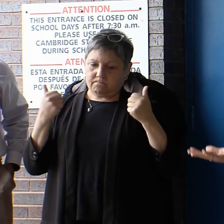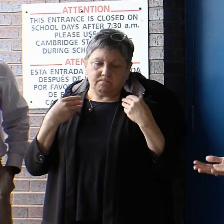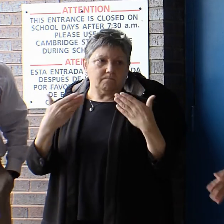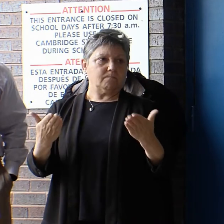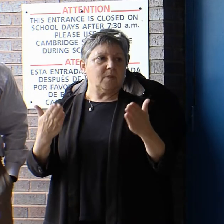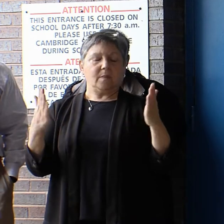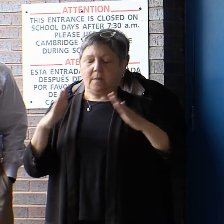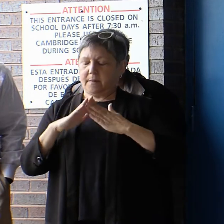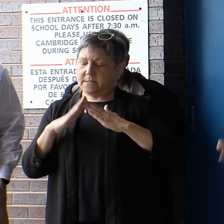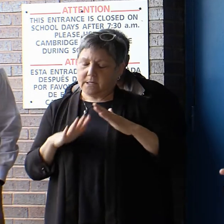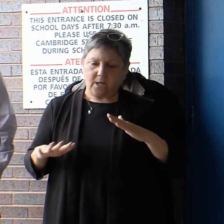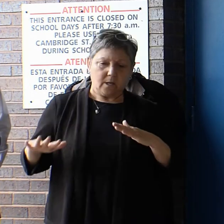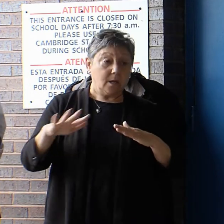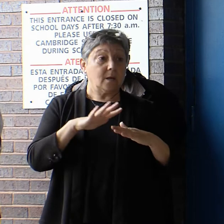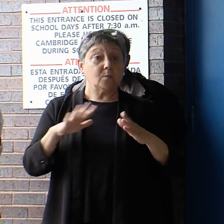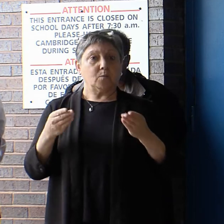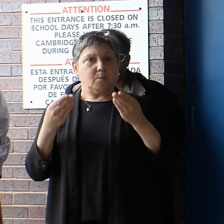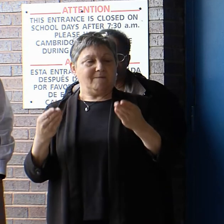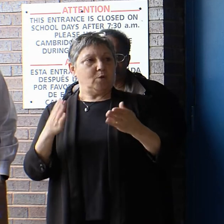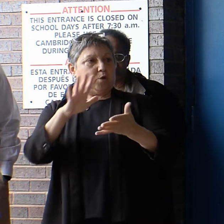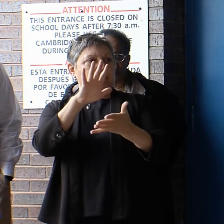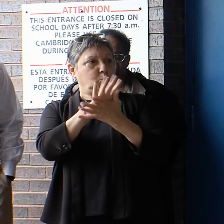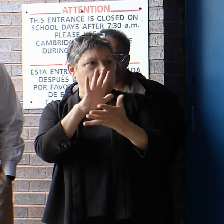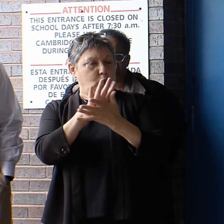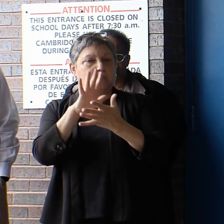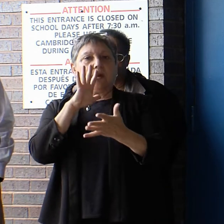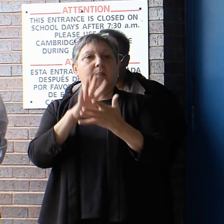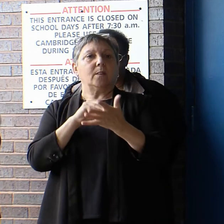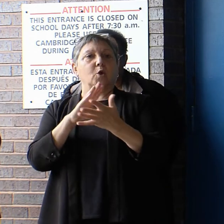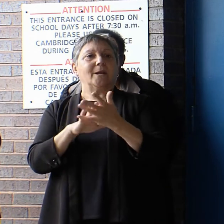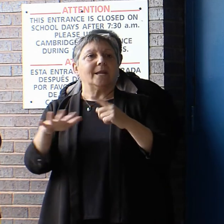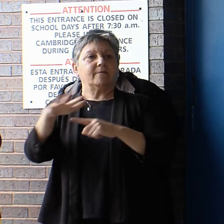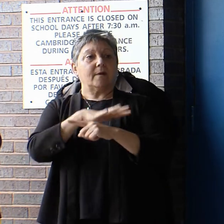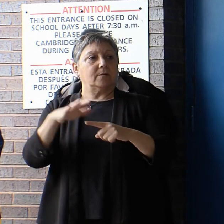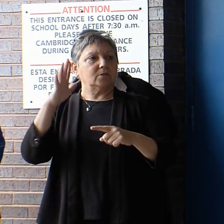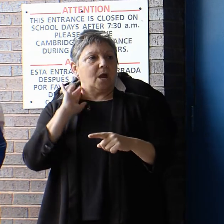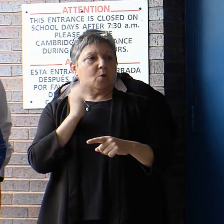and the entire city, the schools and learning environments that our young people deserve.